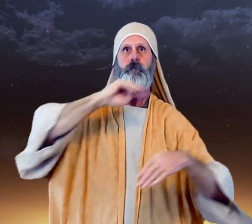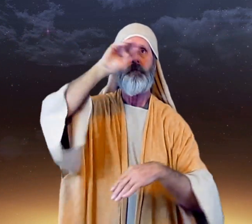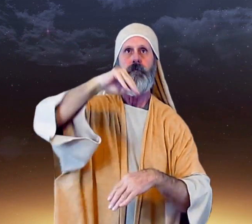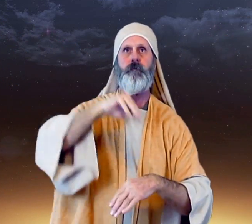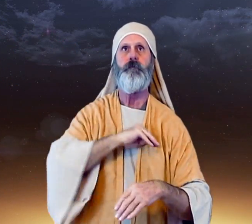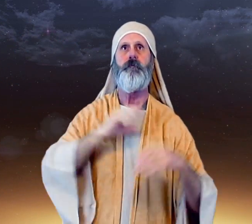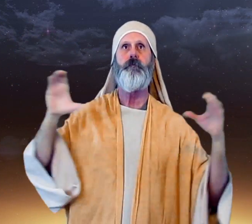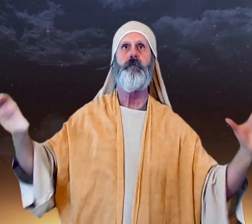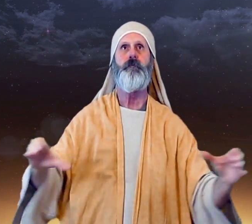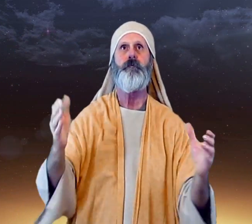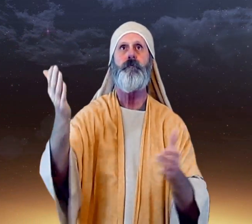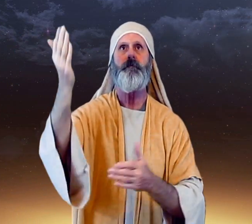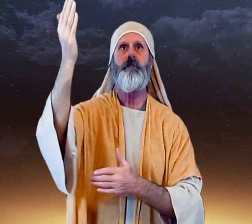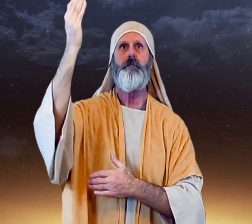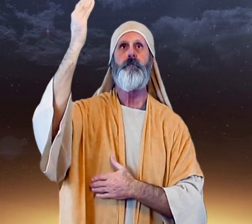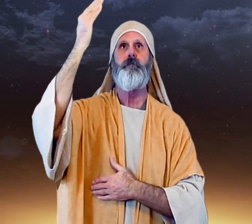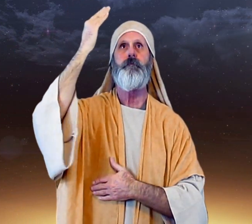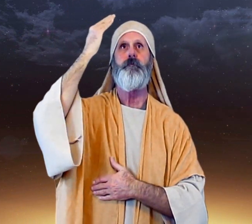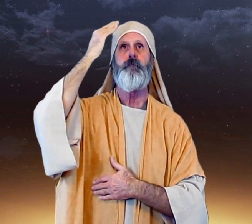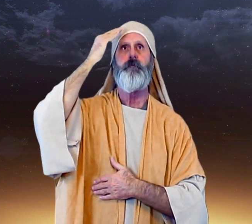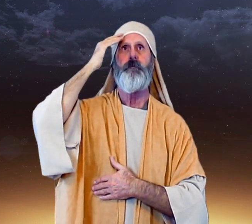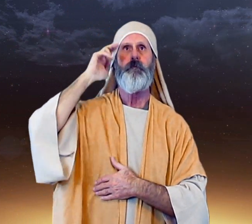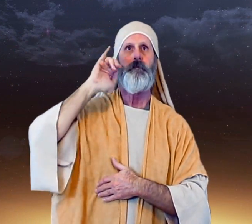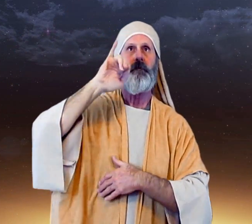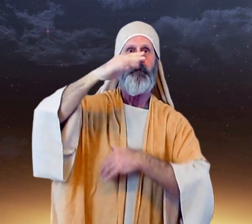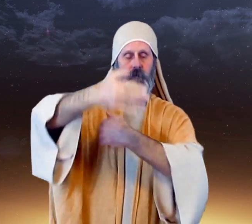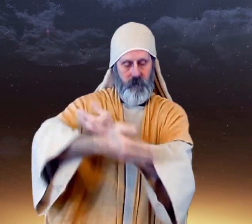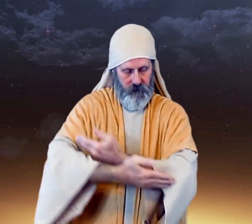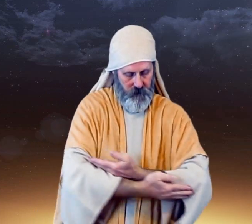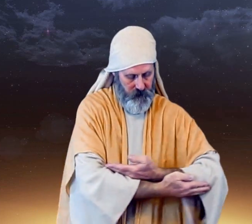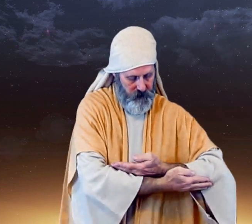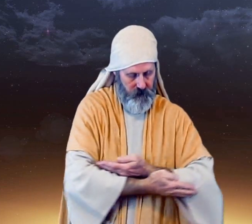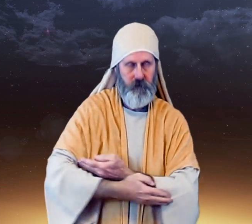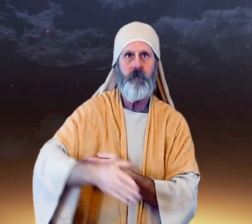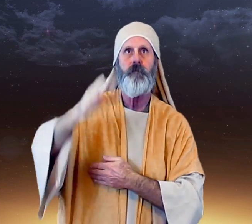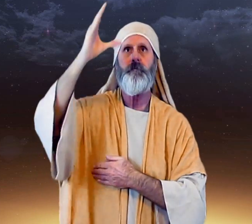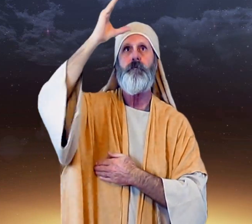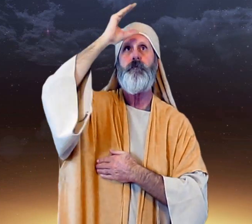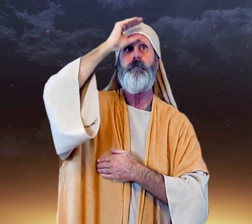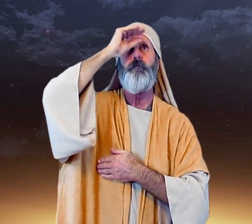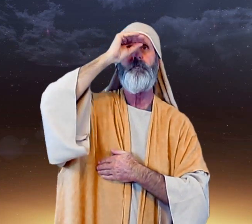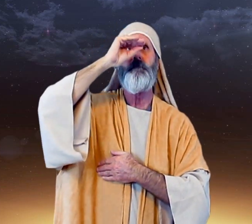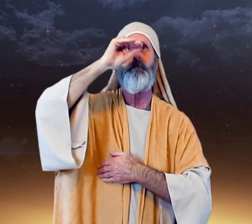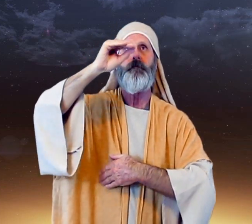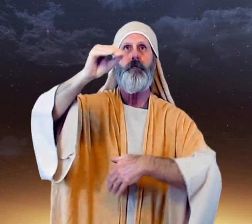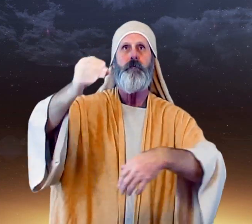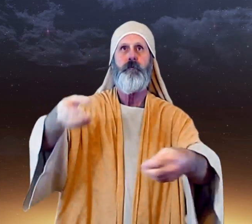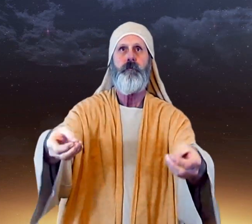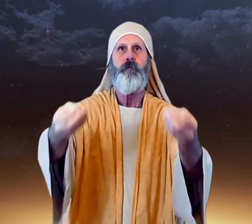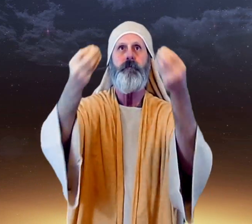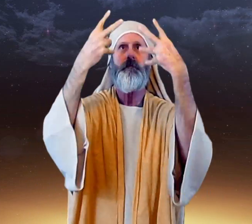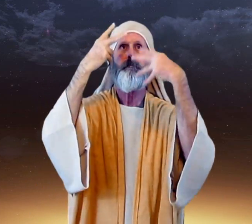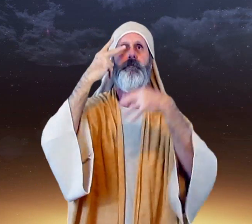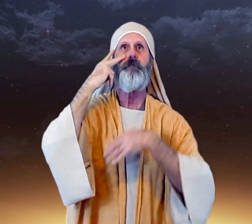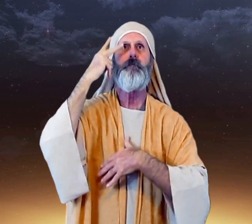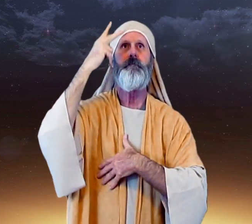Mary, did you know that your baby boy will give sight